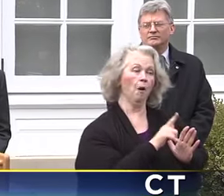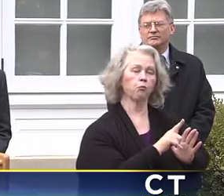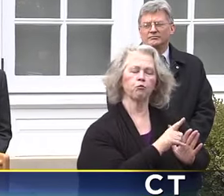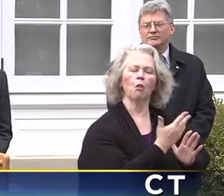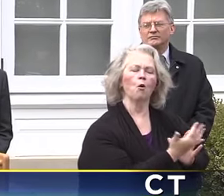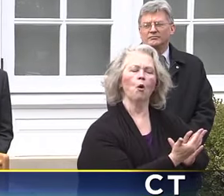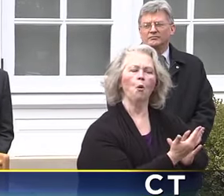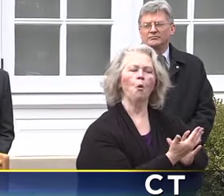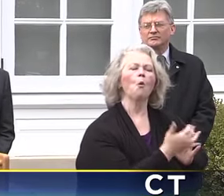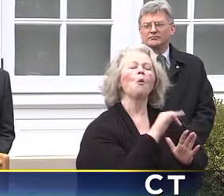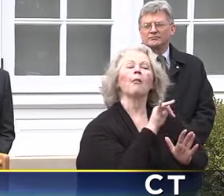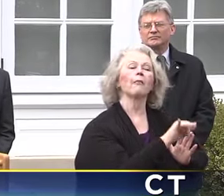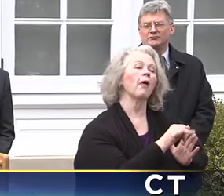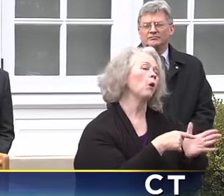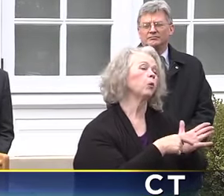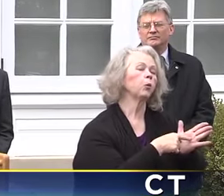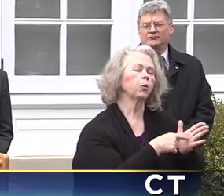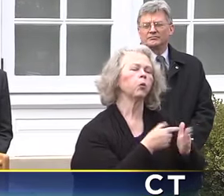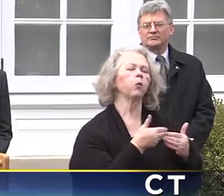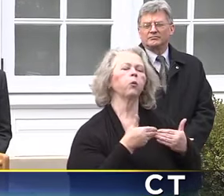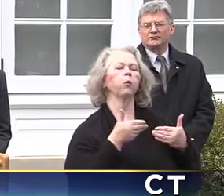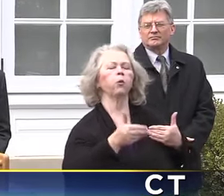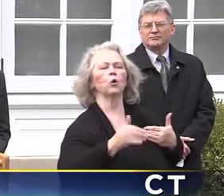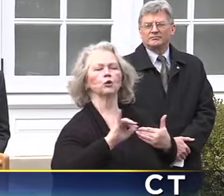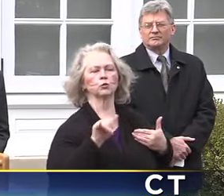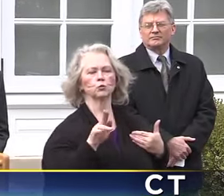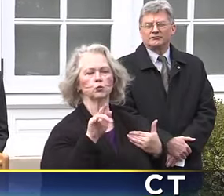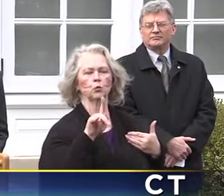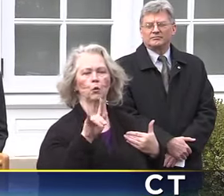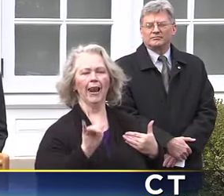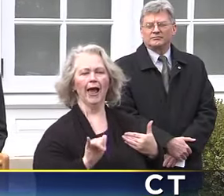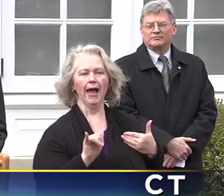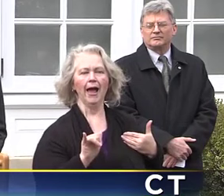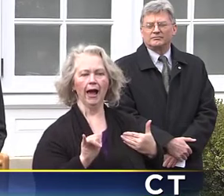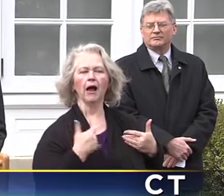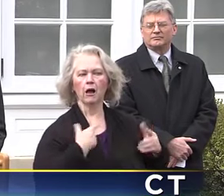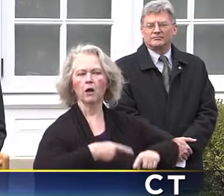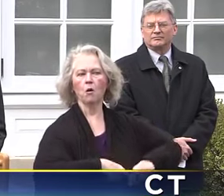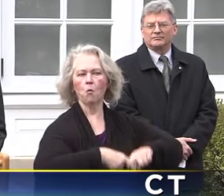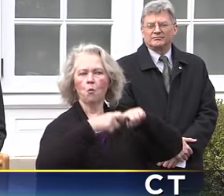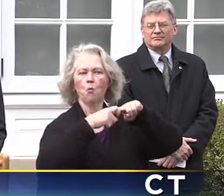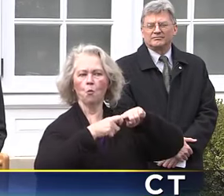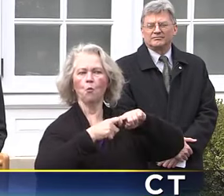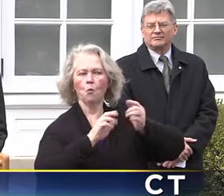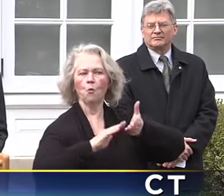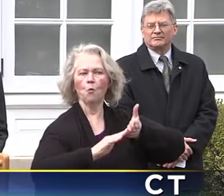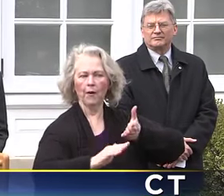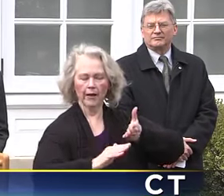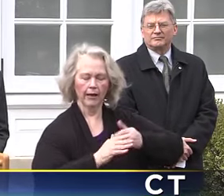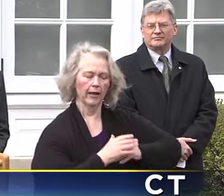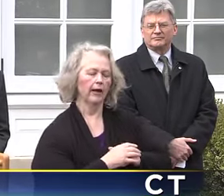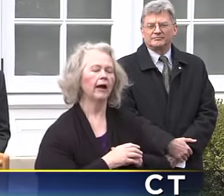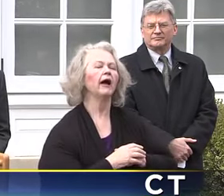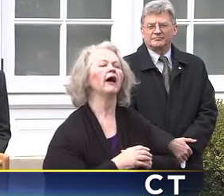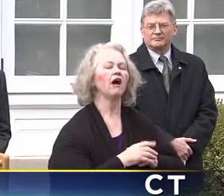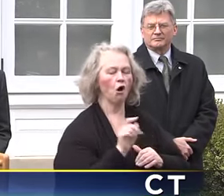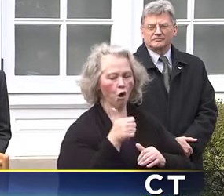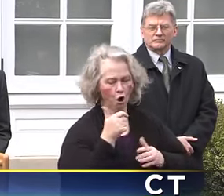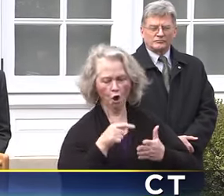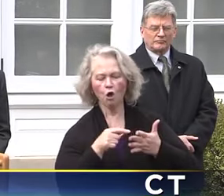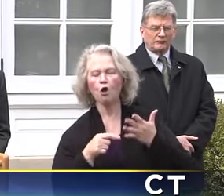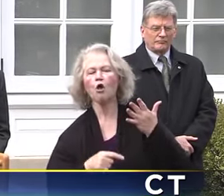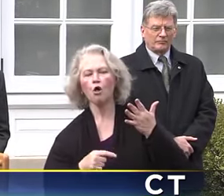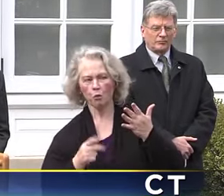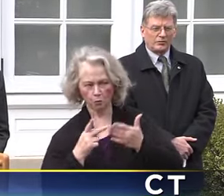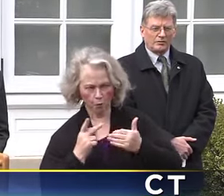payroll, their health, their family and not worry about their payment under that program. We are following suit with our other programs as well. So if